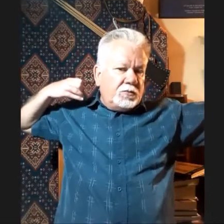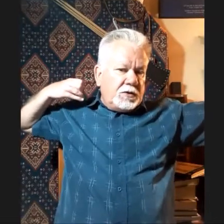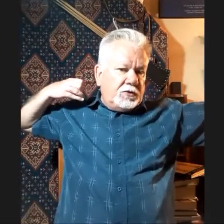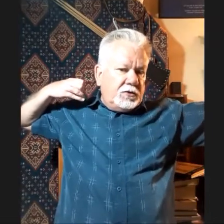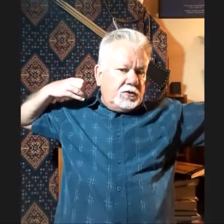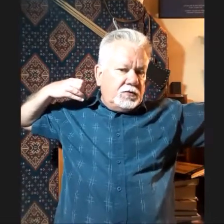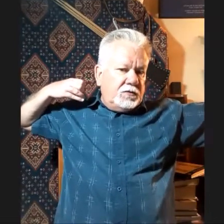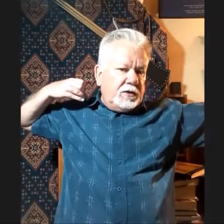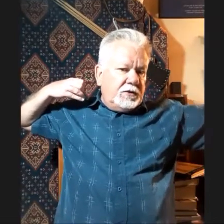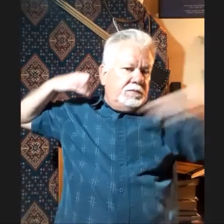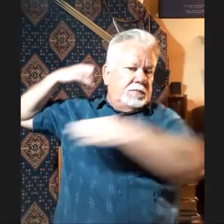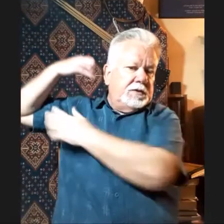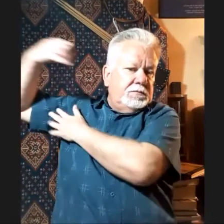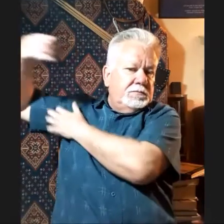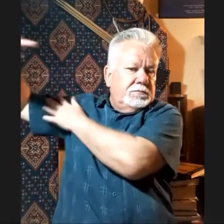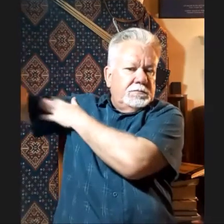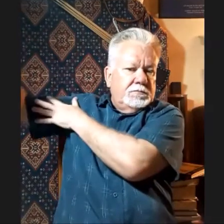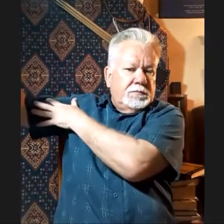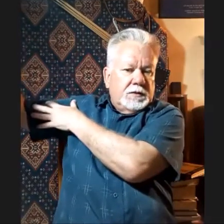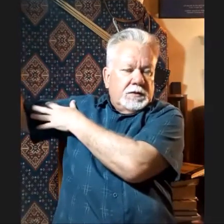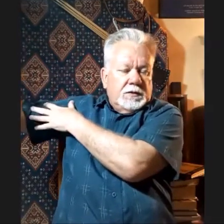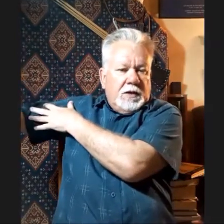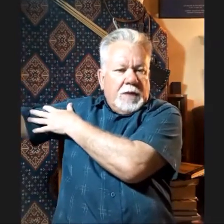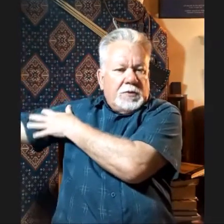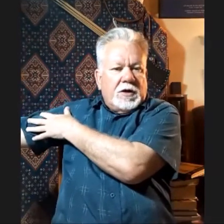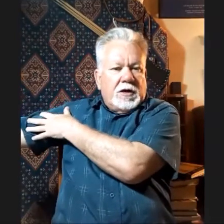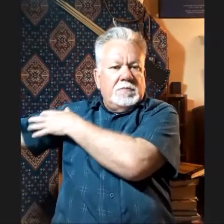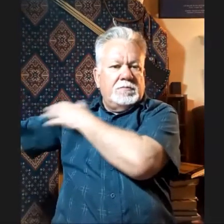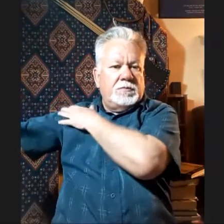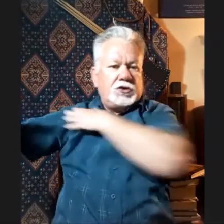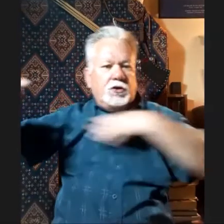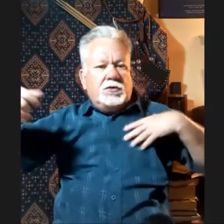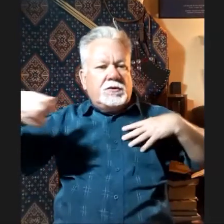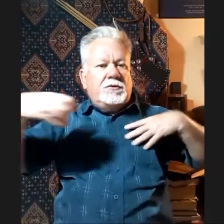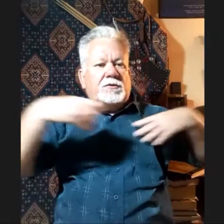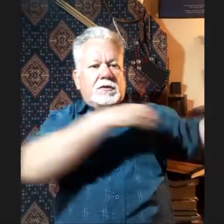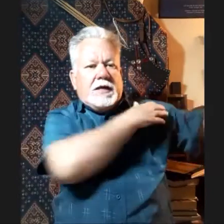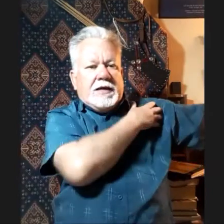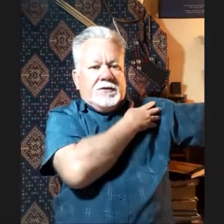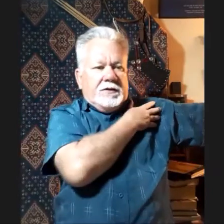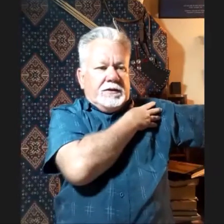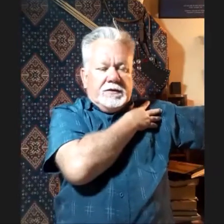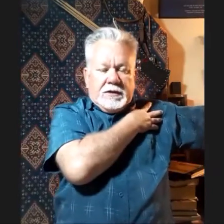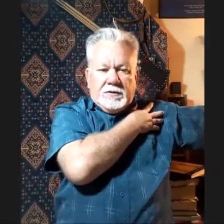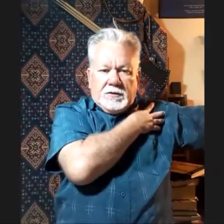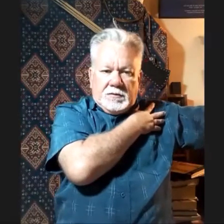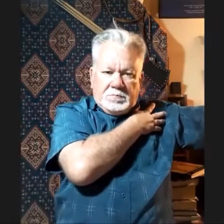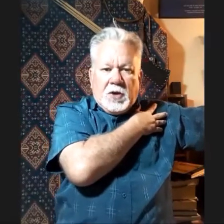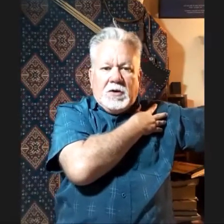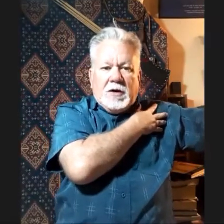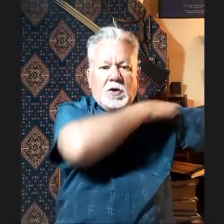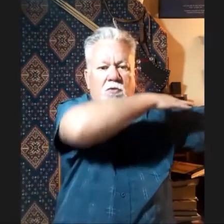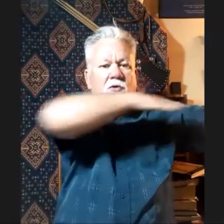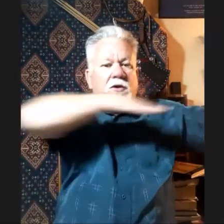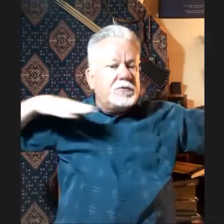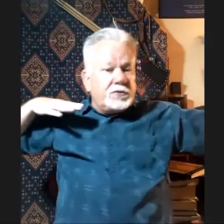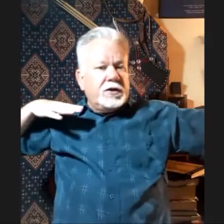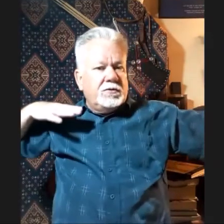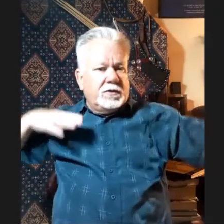one, it's the upper arm, the shoulders, and the bow arm are all in a straight line,